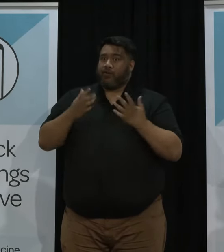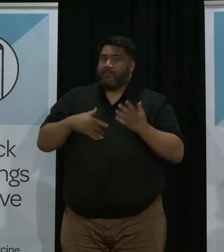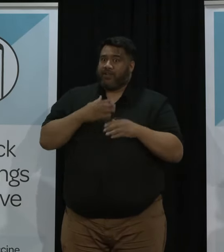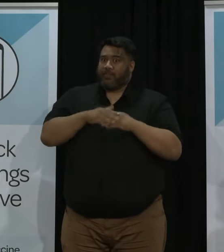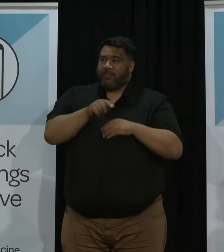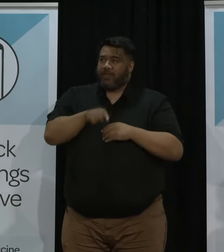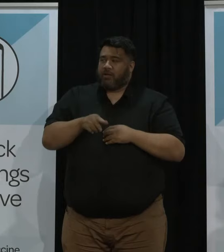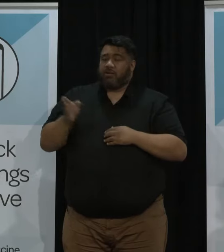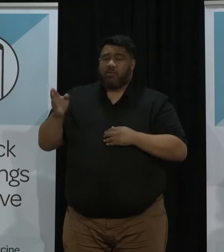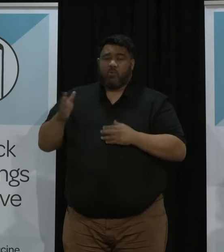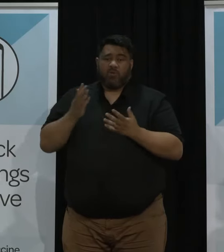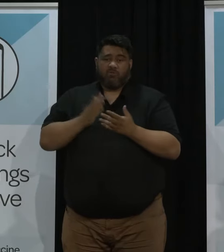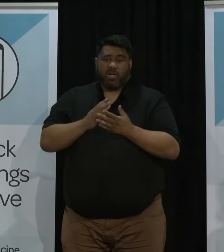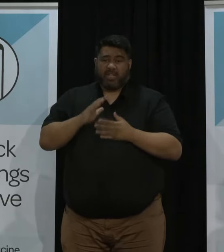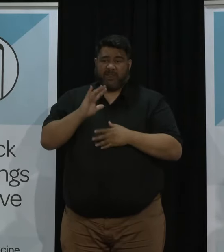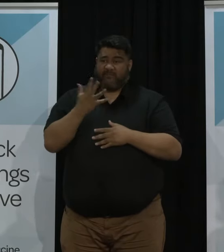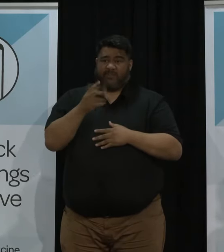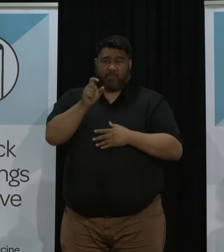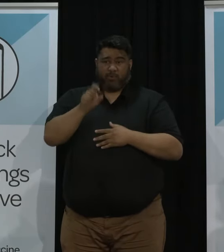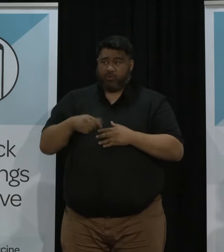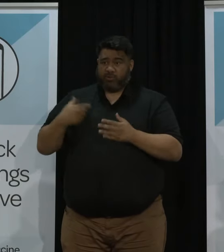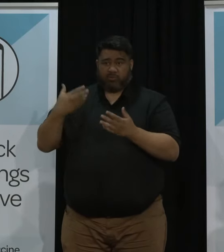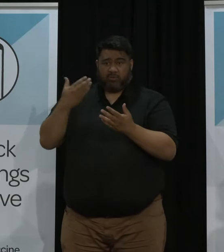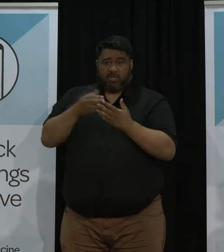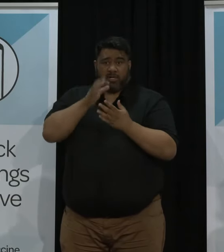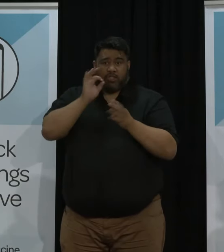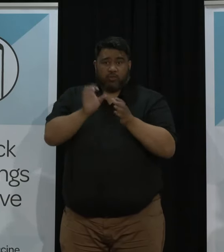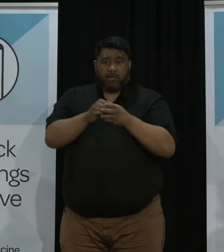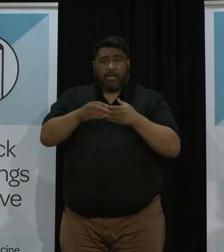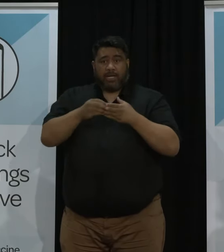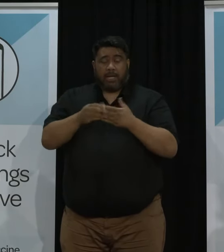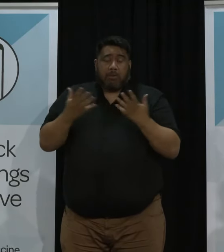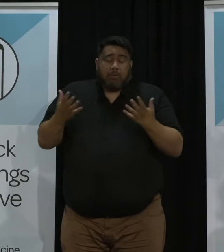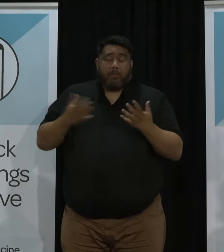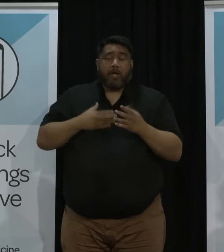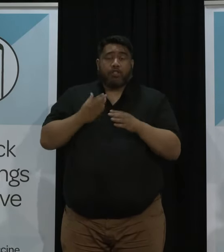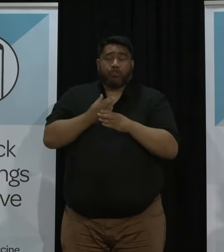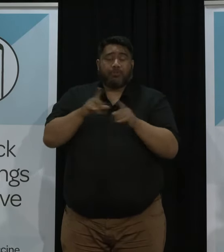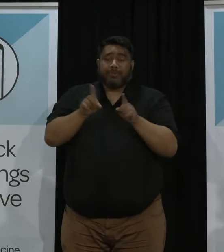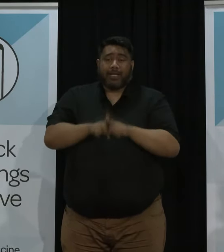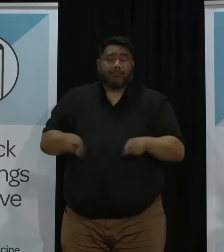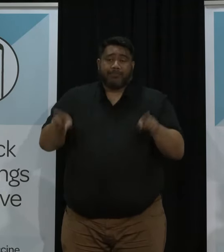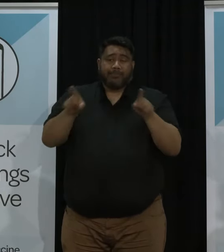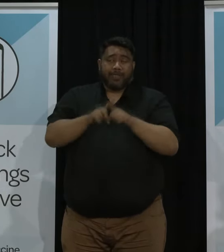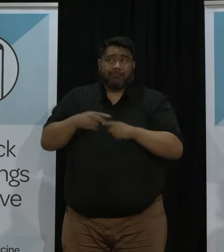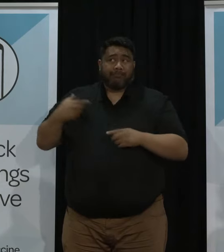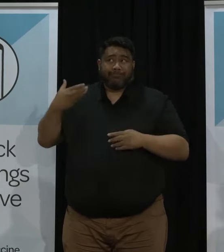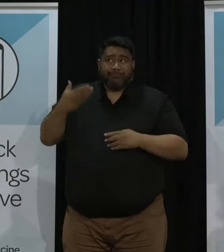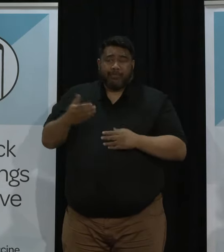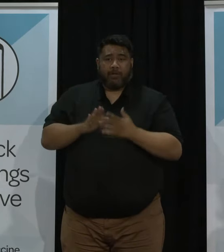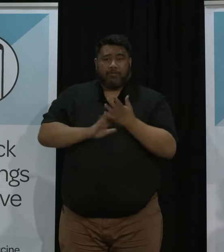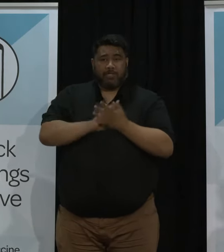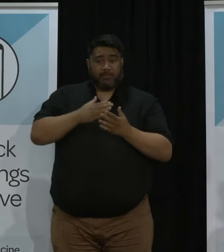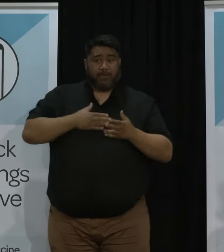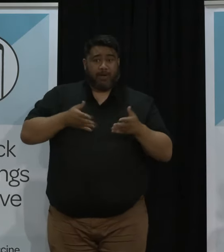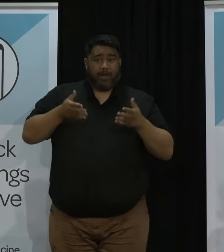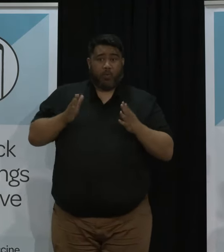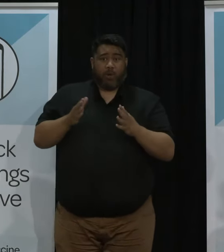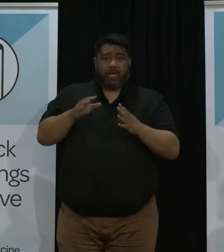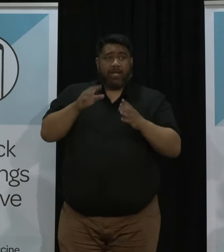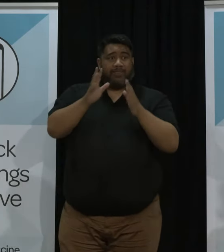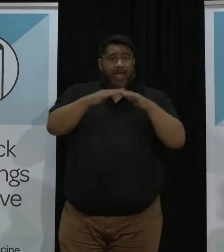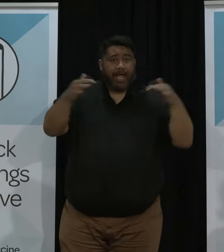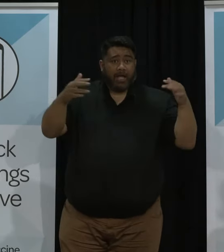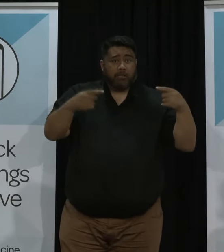I've faced and that doesn't change my job My job is exactly the same as it's always been so my approach, be it in the House